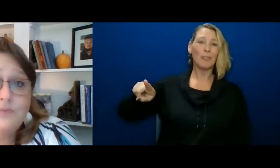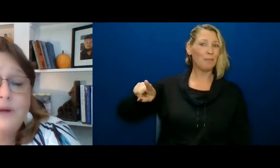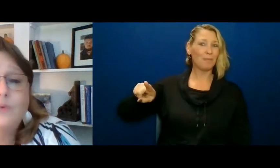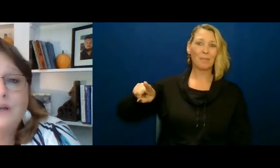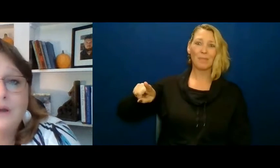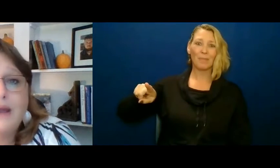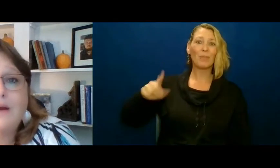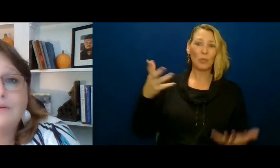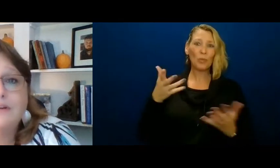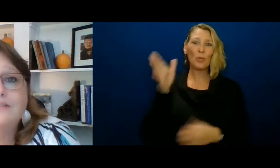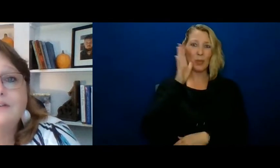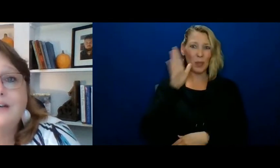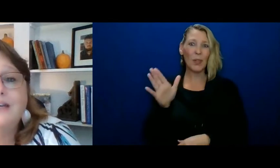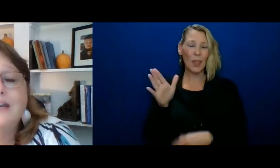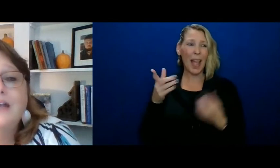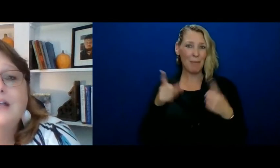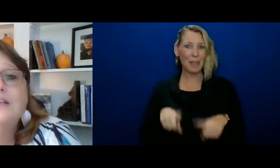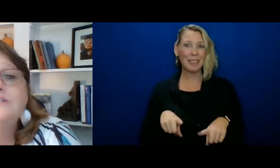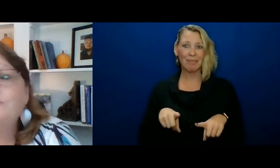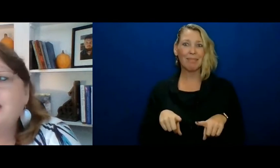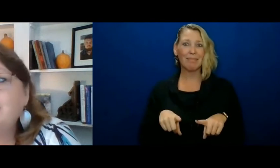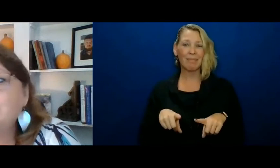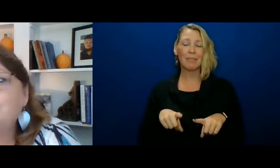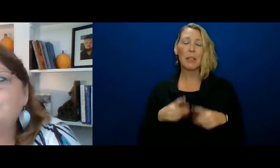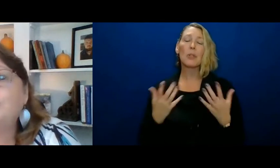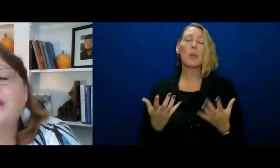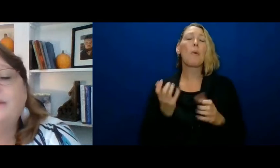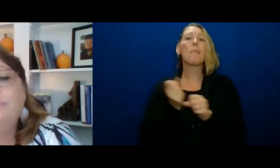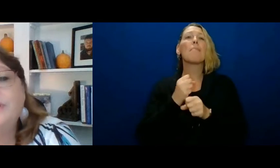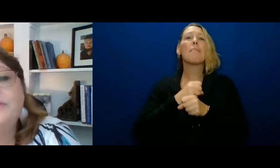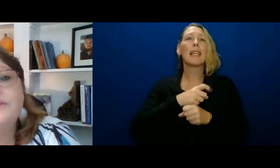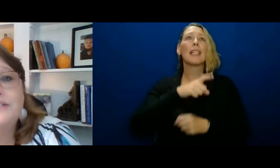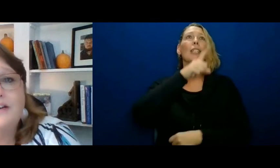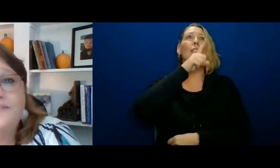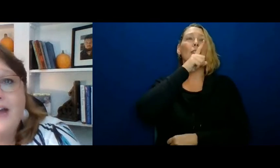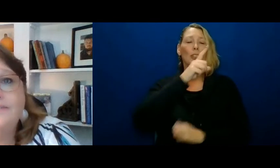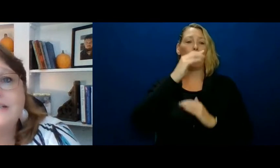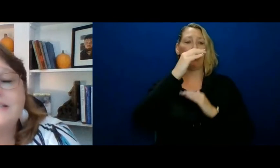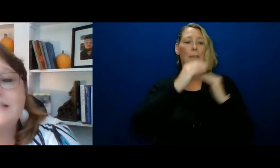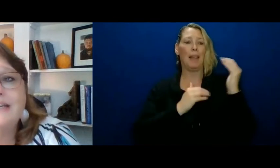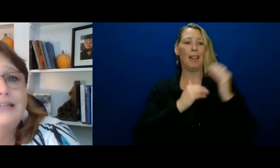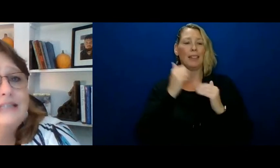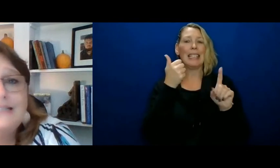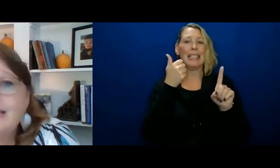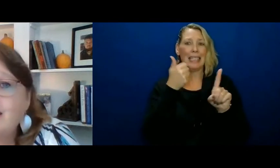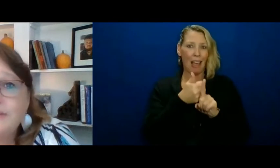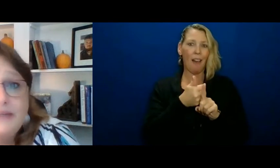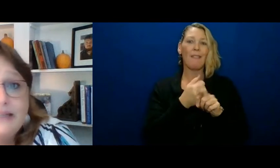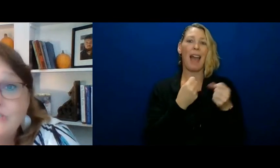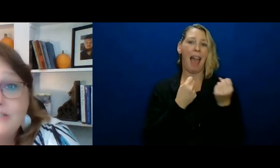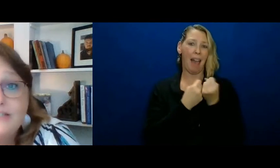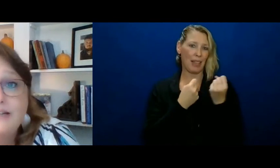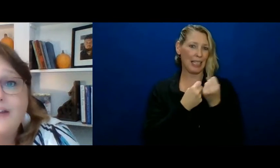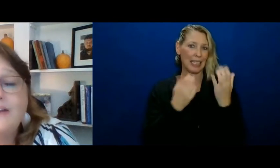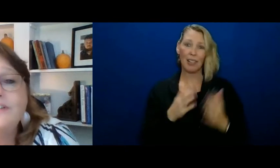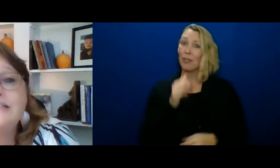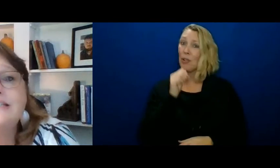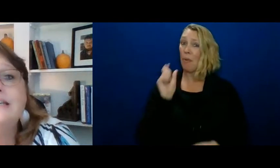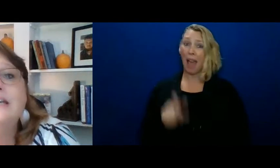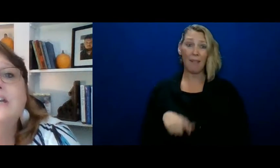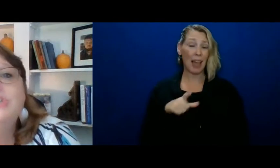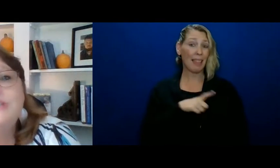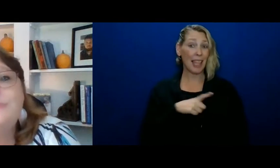out is what would come out right so making sure and build those self-advocacy it doesn't have to be legislative